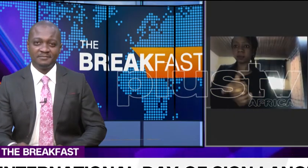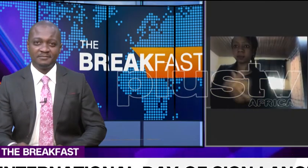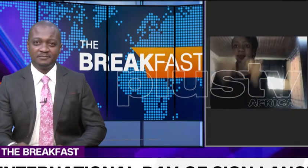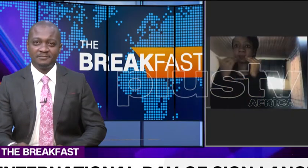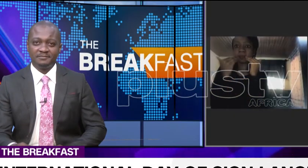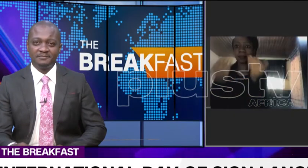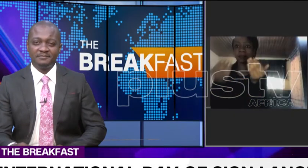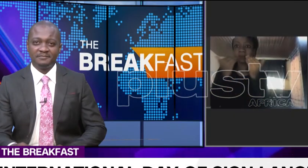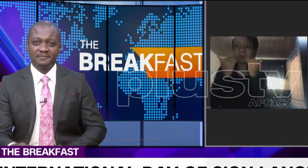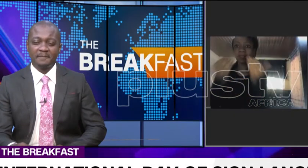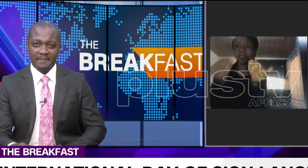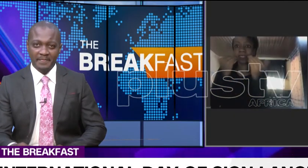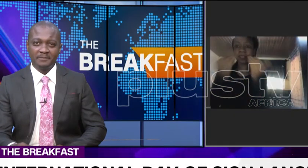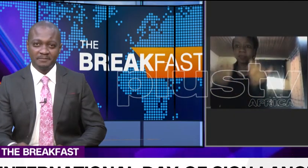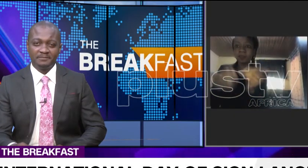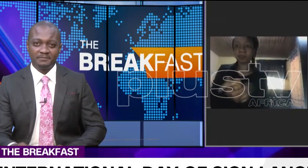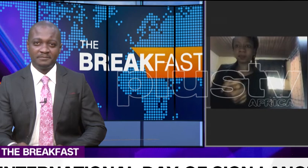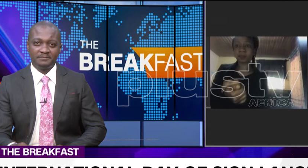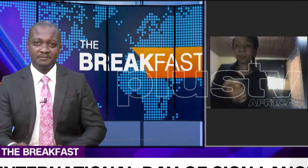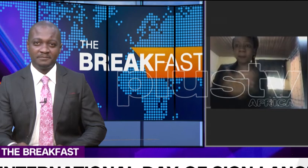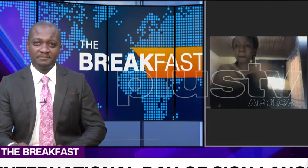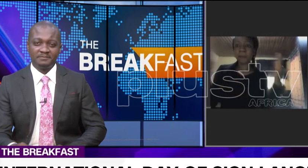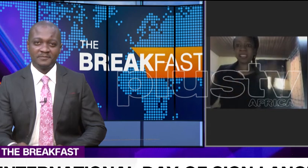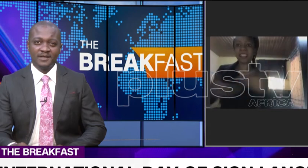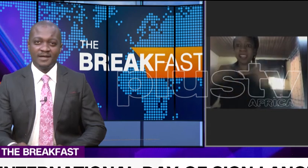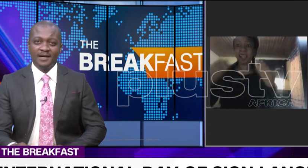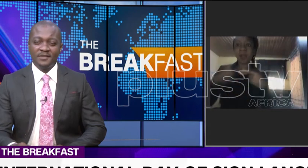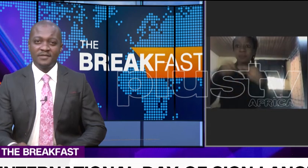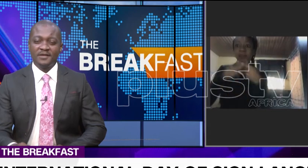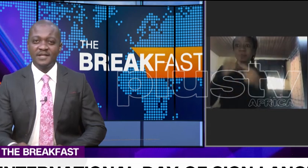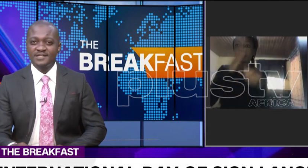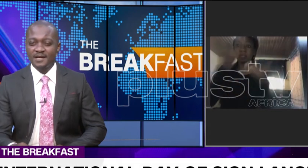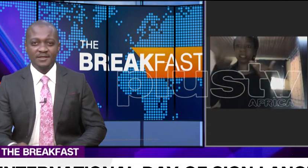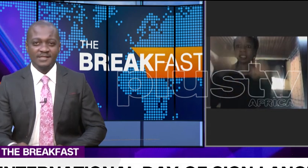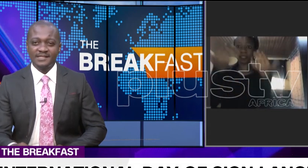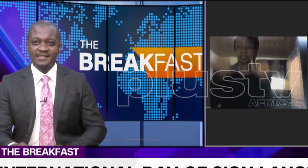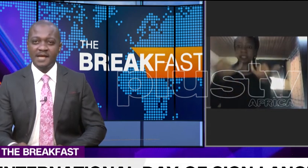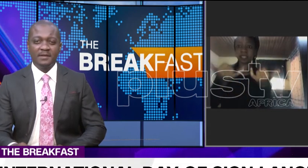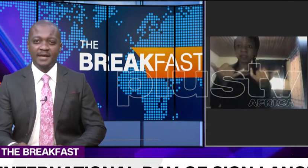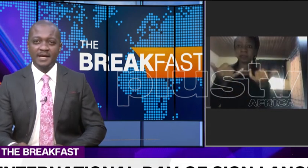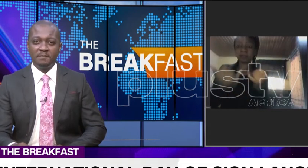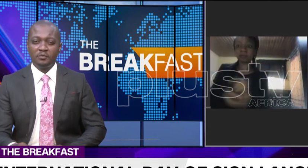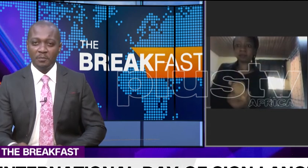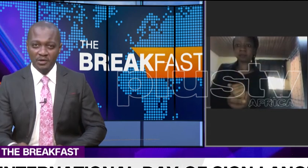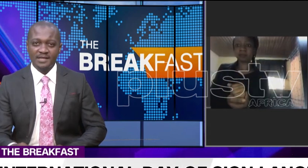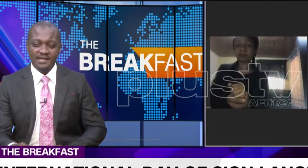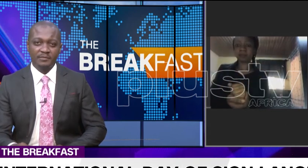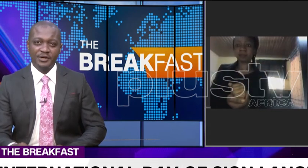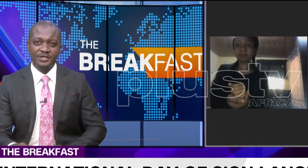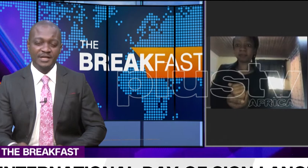It's my pleasure to be here with you. This doesn't seem like a popular celebration in